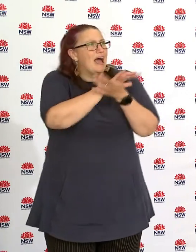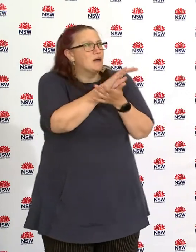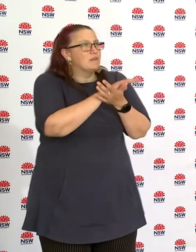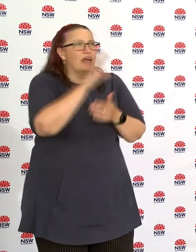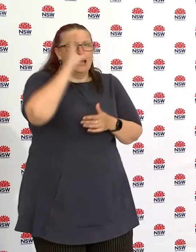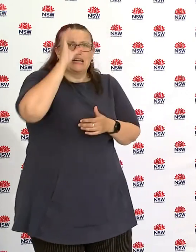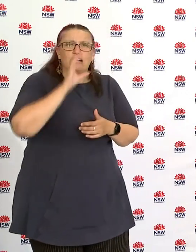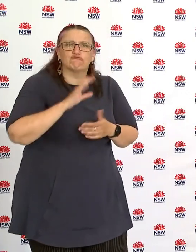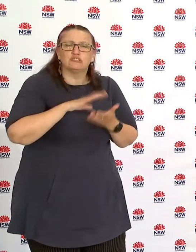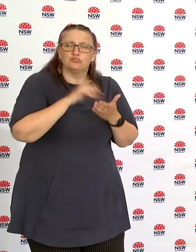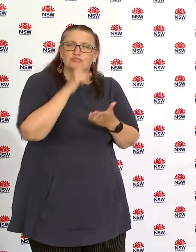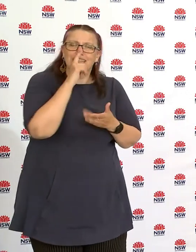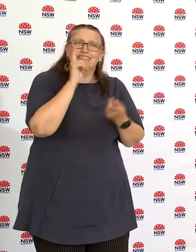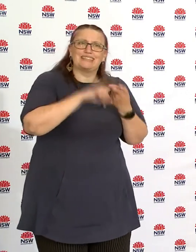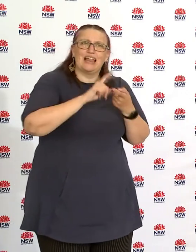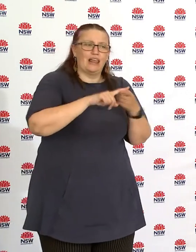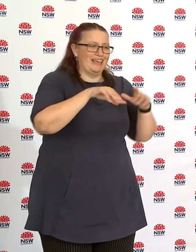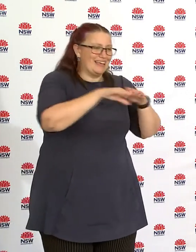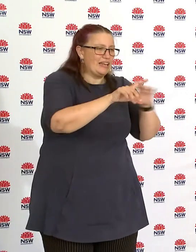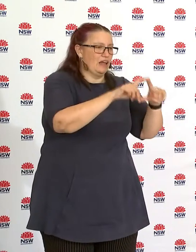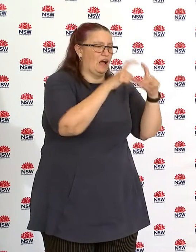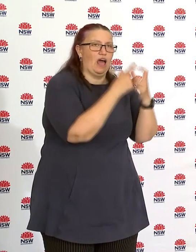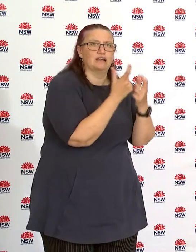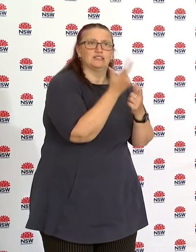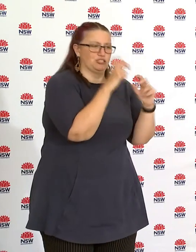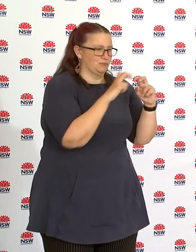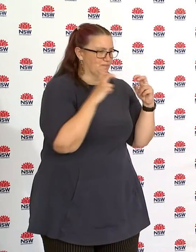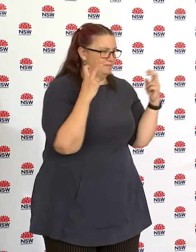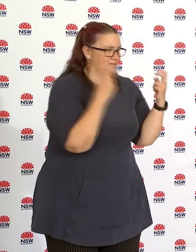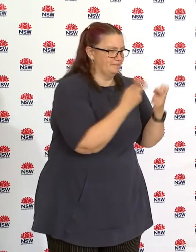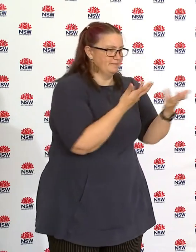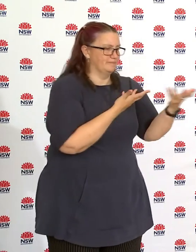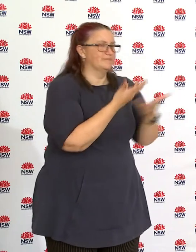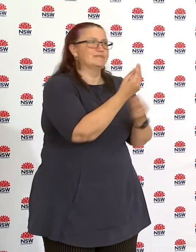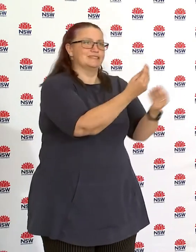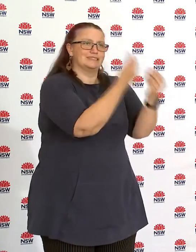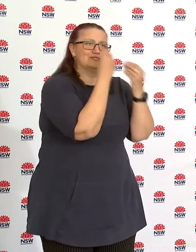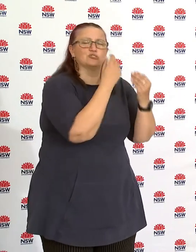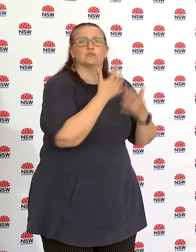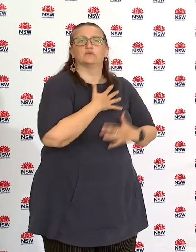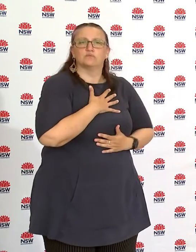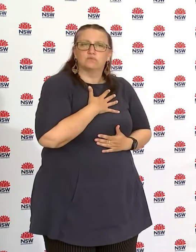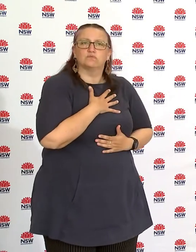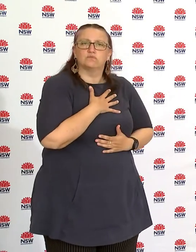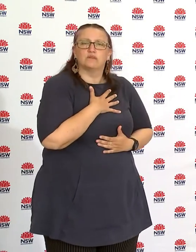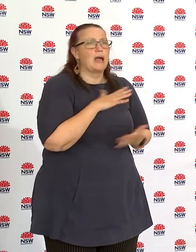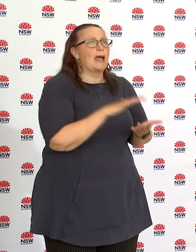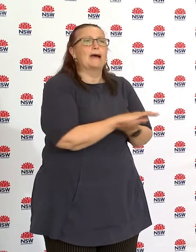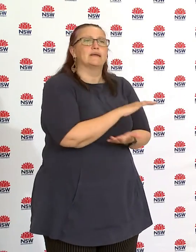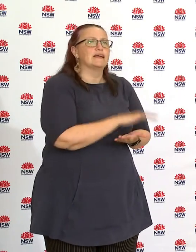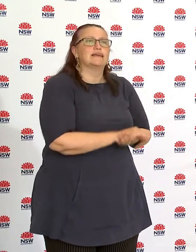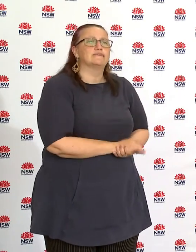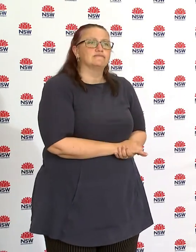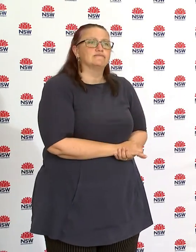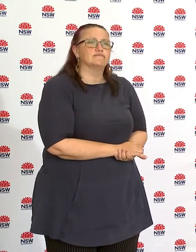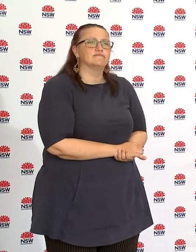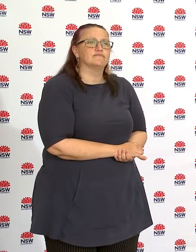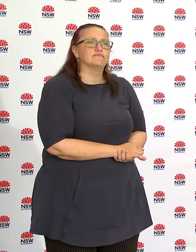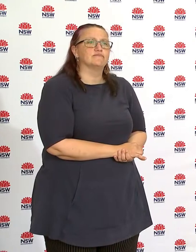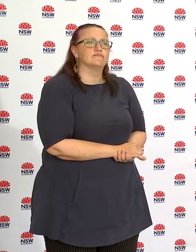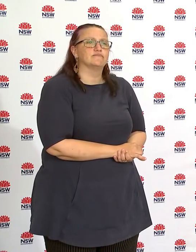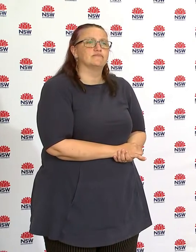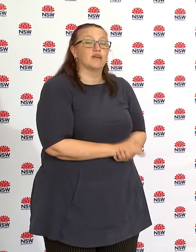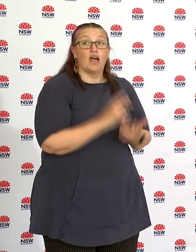have face-to-face learning of all ages and i'm pleased we've been able to maintain that even other states when they were going through their darkest period of